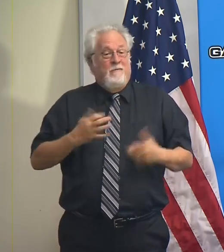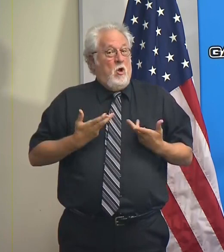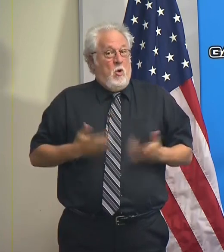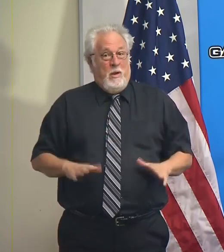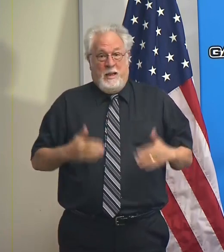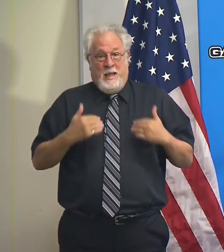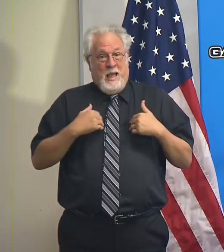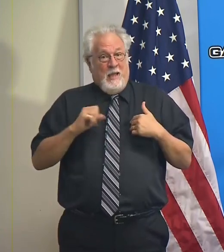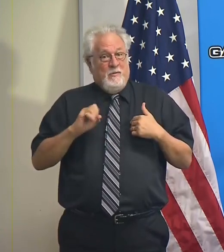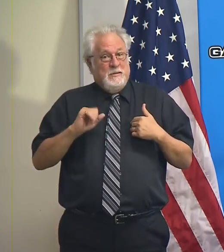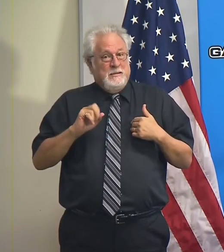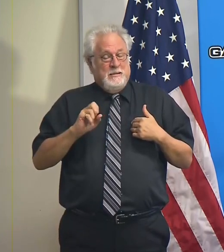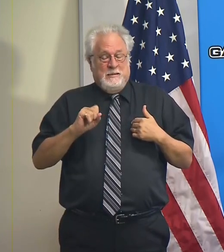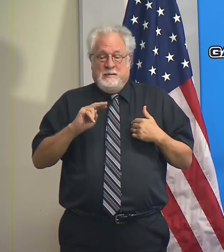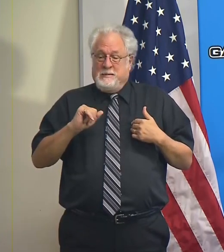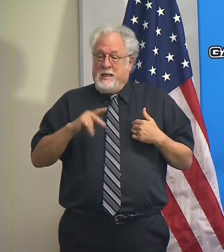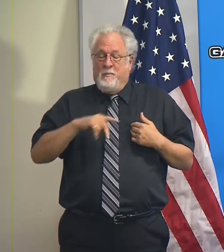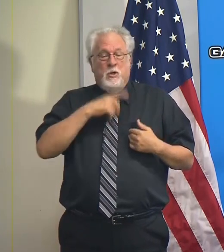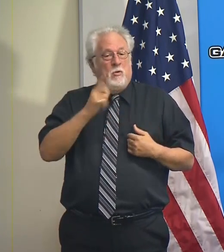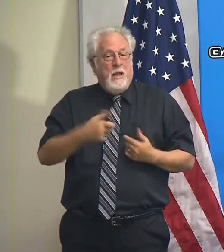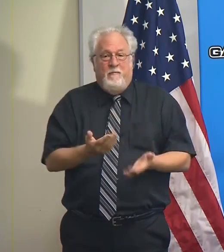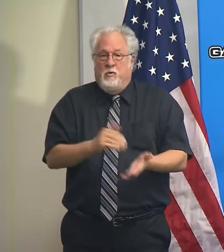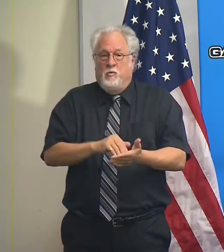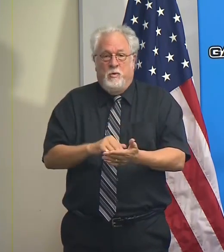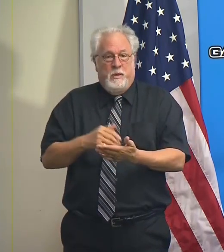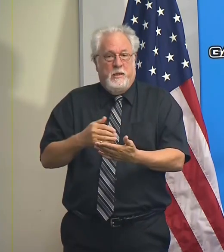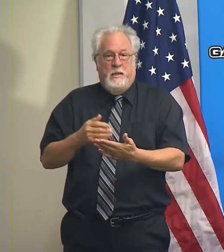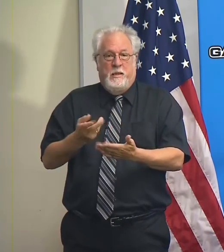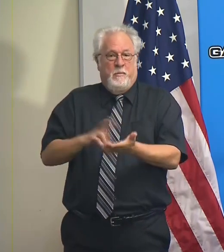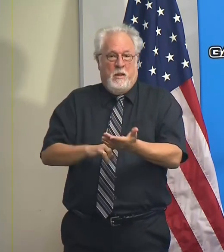already on SNAP, you do not have to apply.